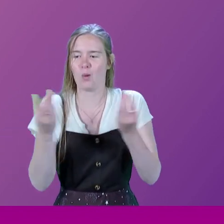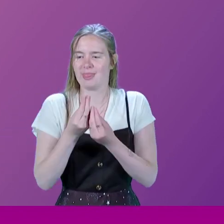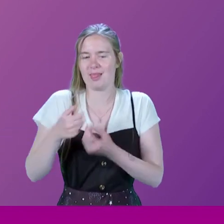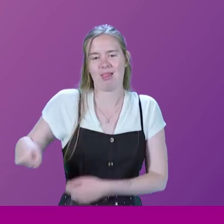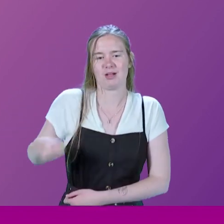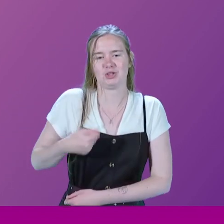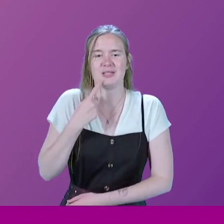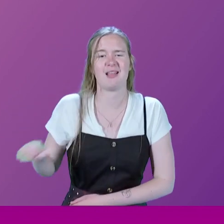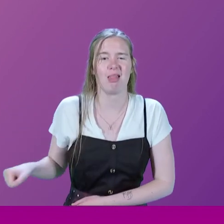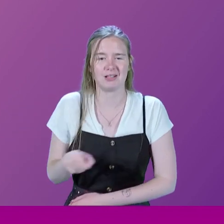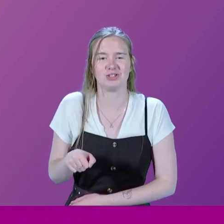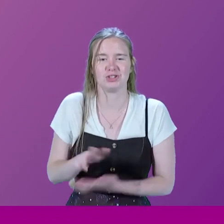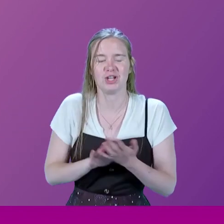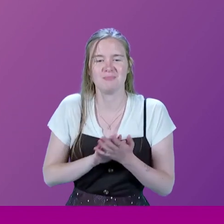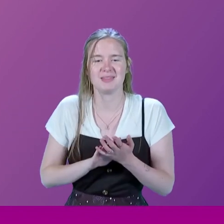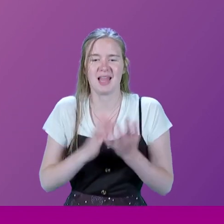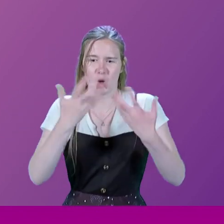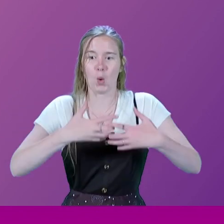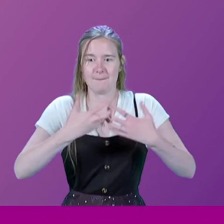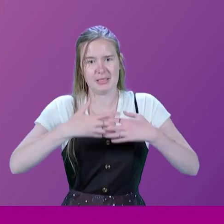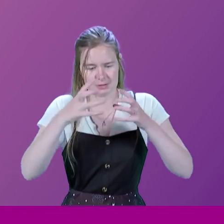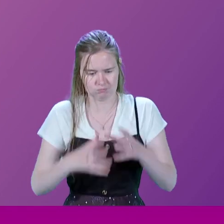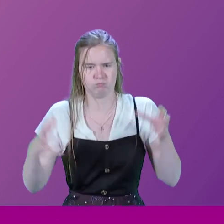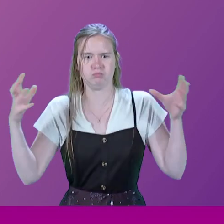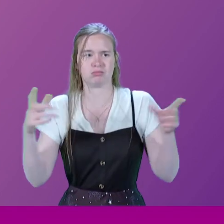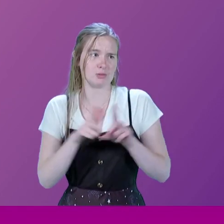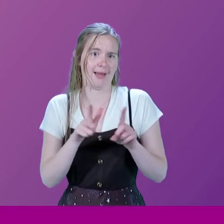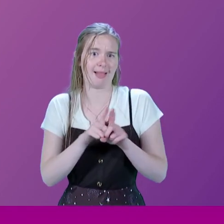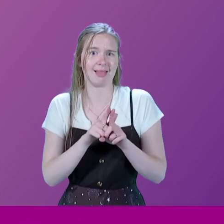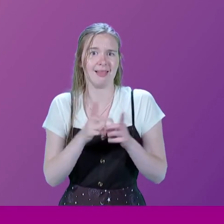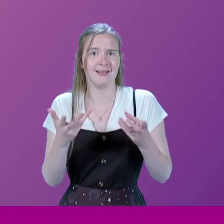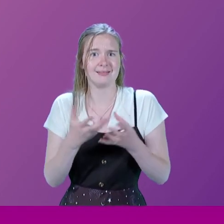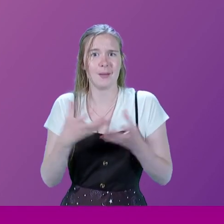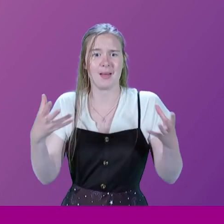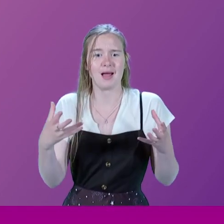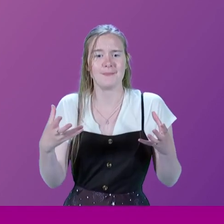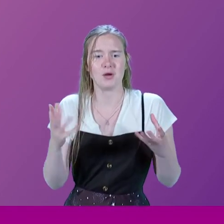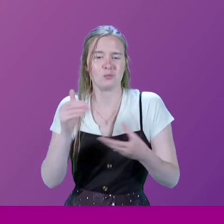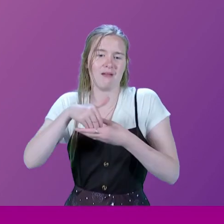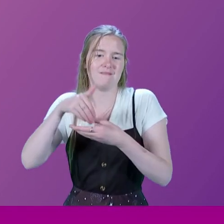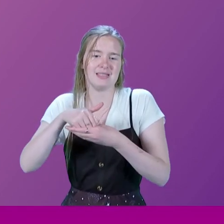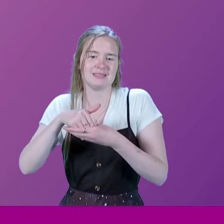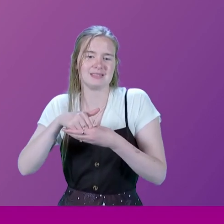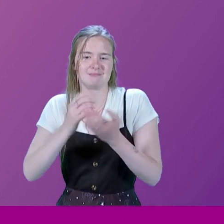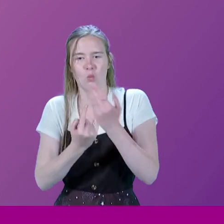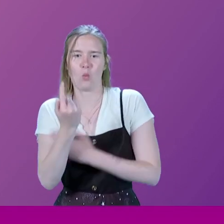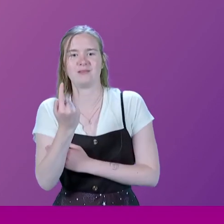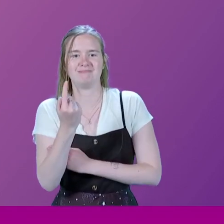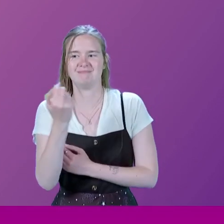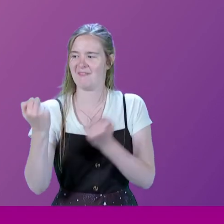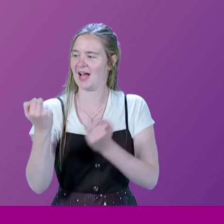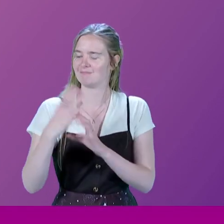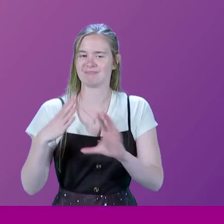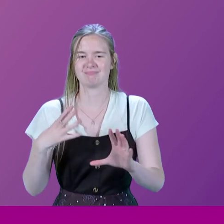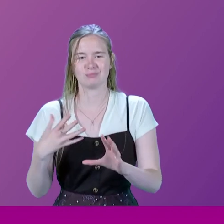And when I say luggage, of course, actually, some of the equipment is quite big. They're quite big cases. But we fit into a single van. So,